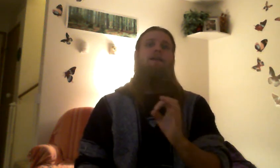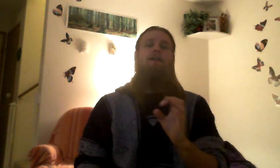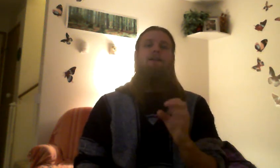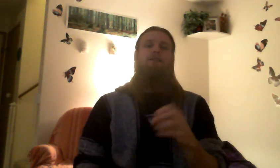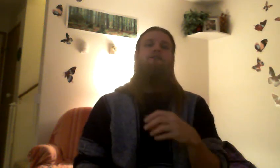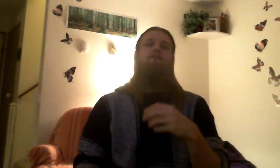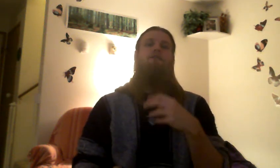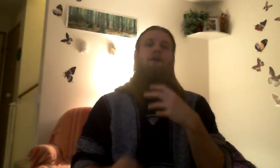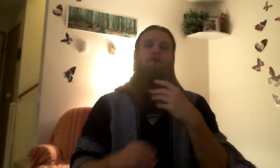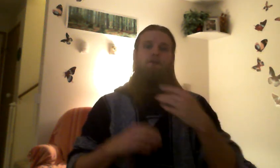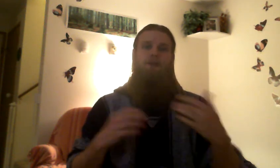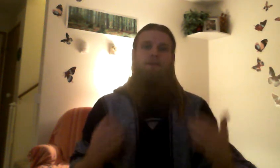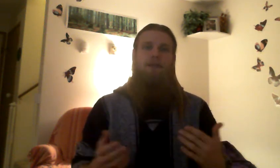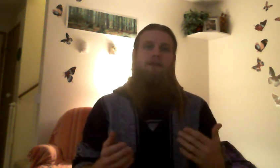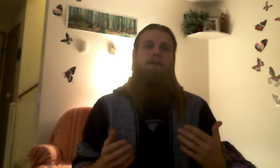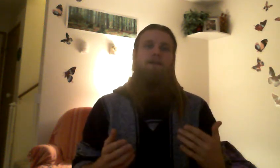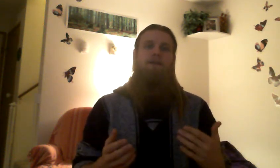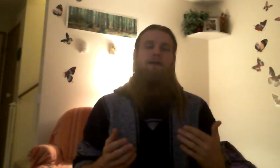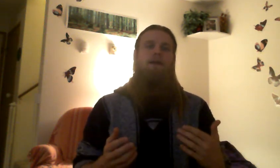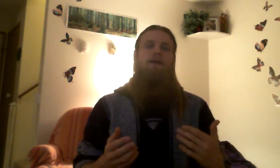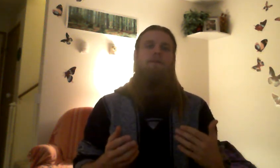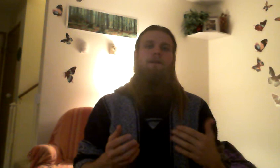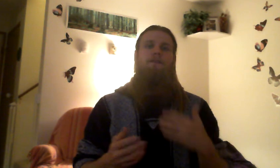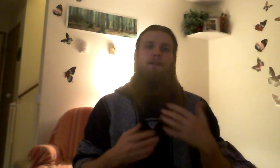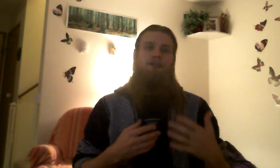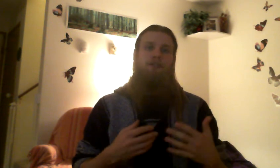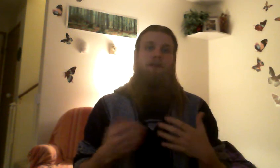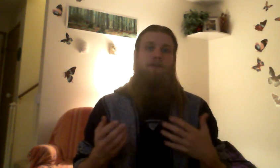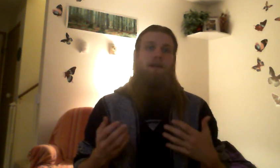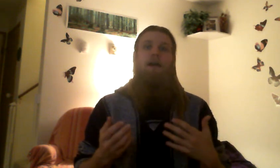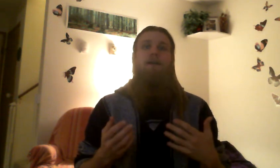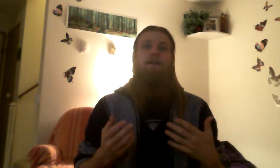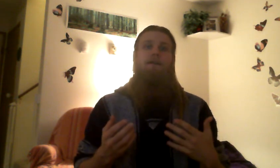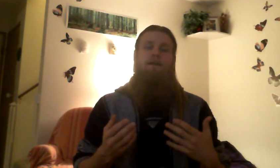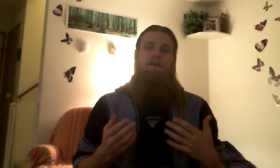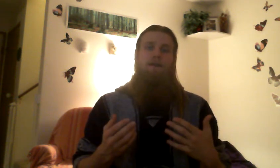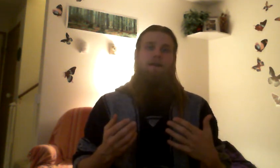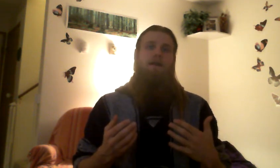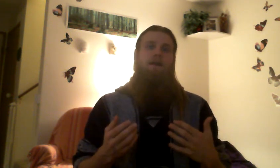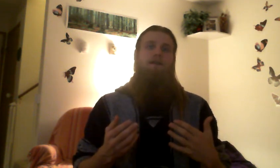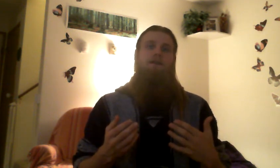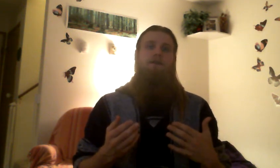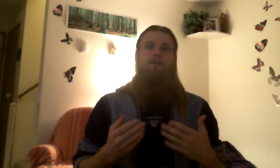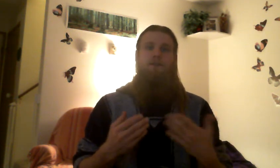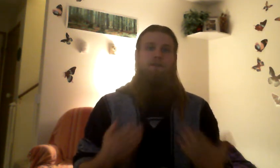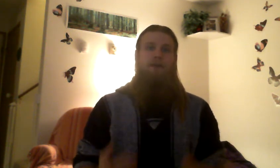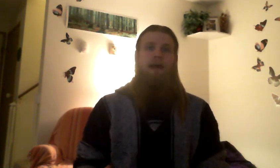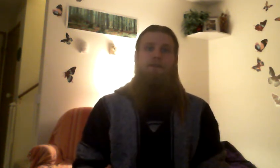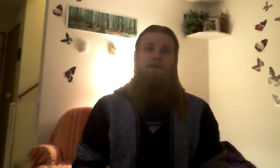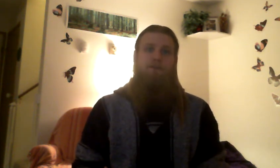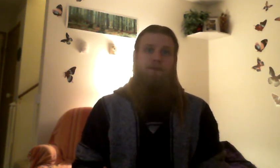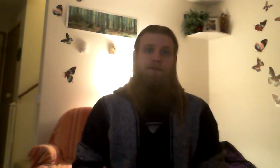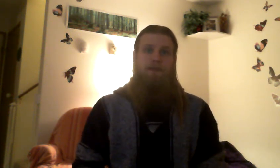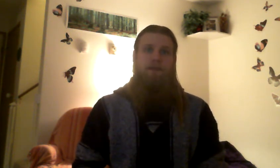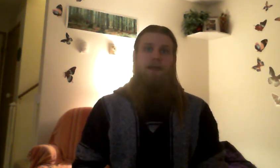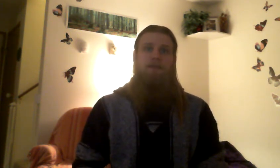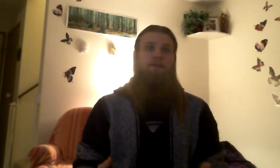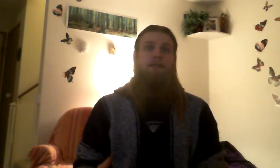to rebuild the function of the eye. There are some certain patterns of movement that can be